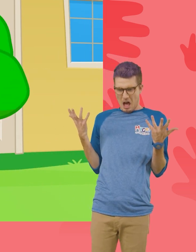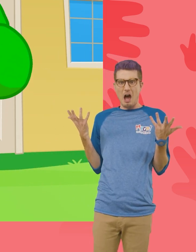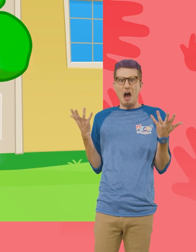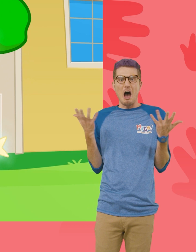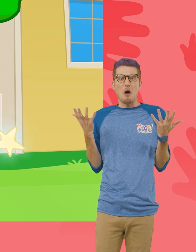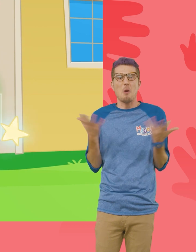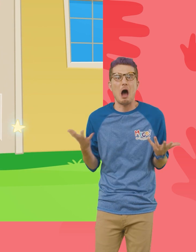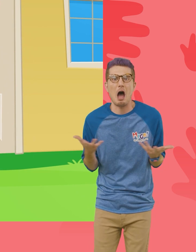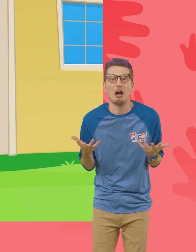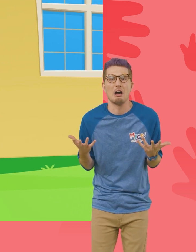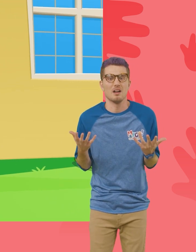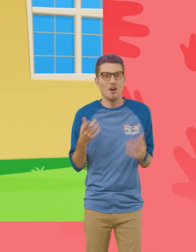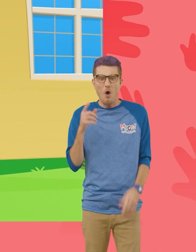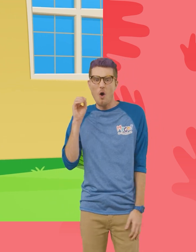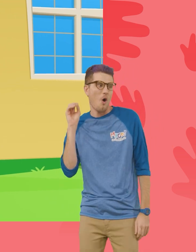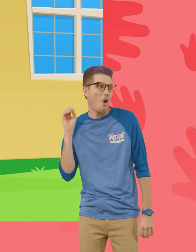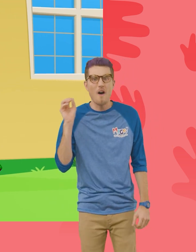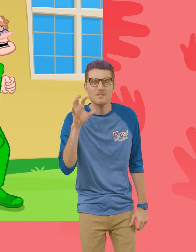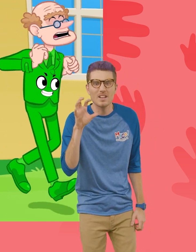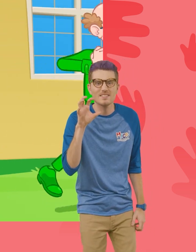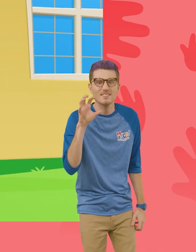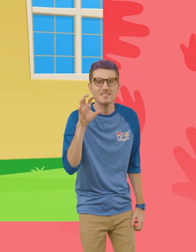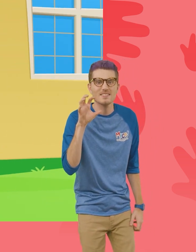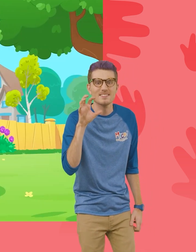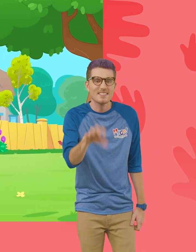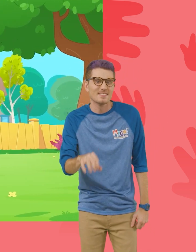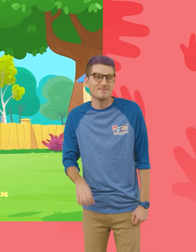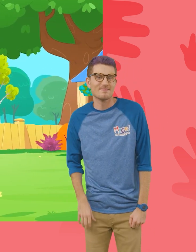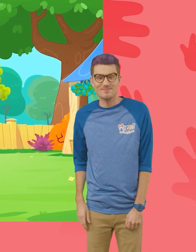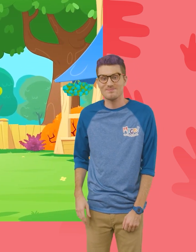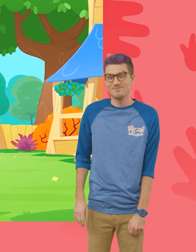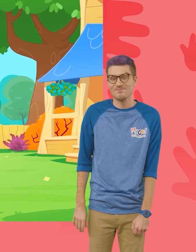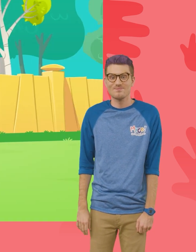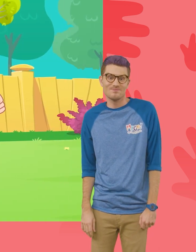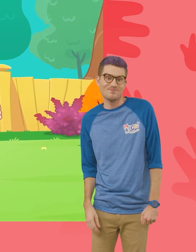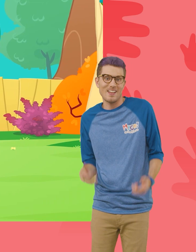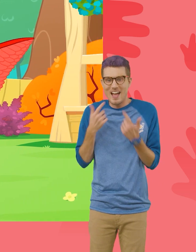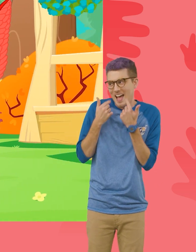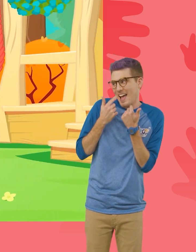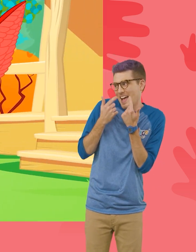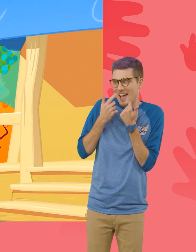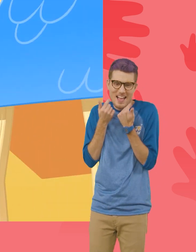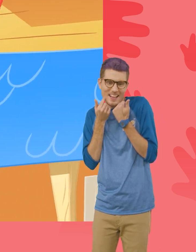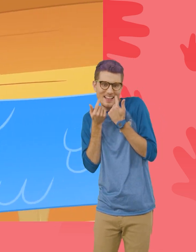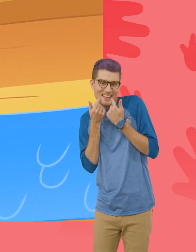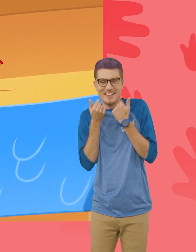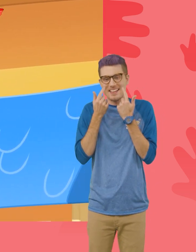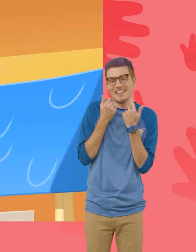What? Aw! Awful! Ha-ha-ha-ha-ha! Ha-ha-ha-ha-ha! Silly